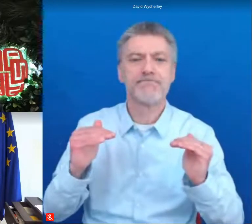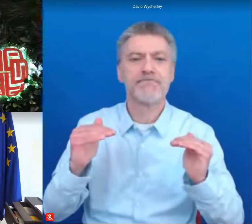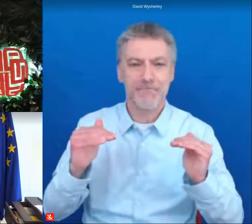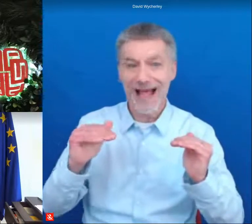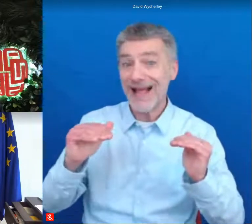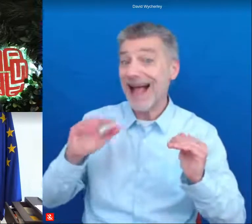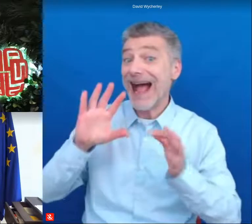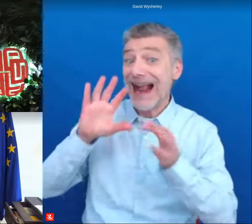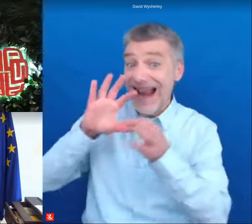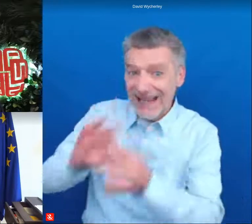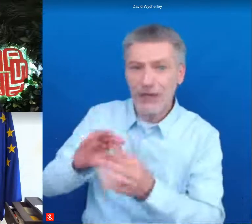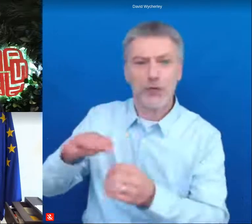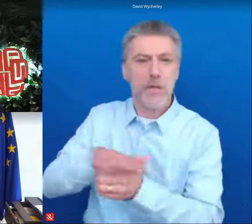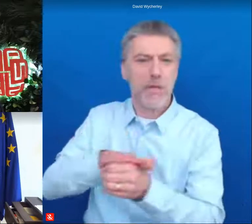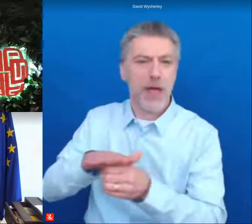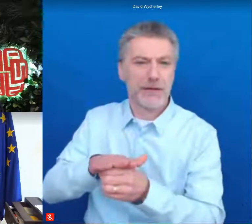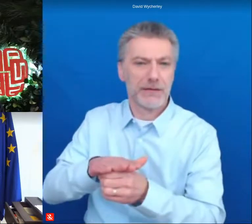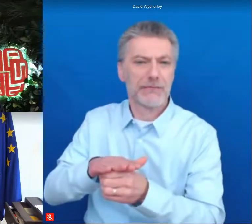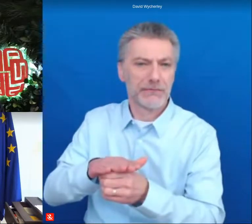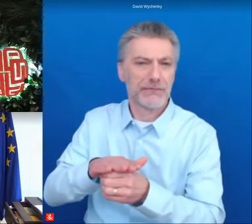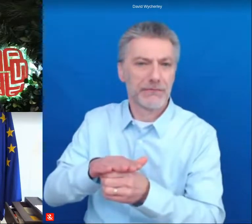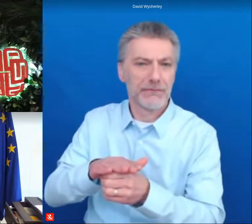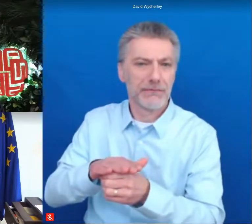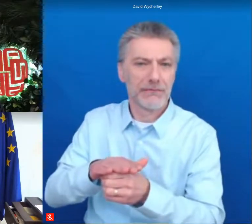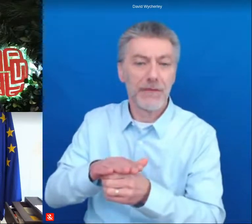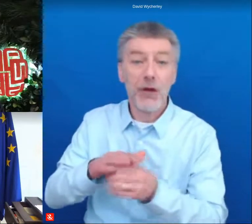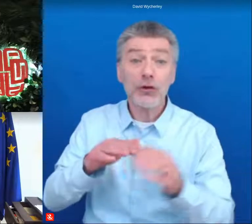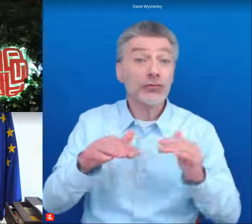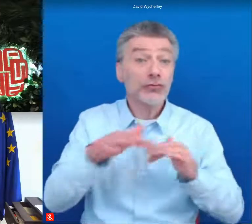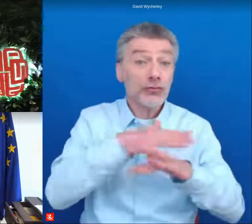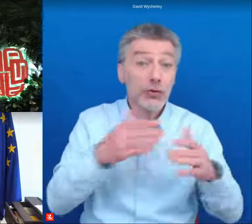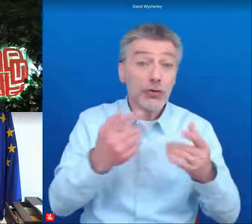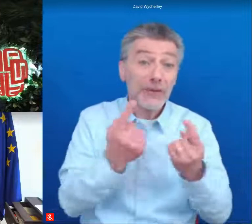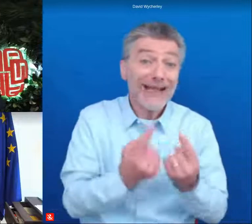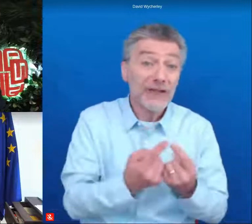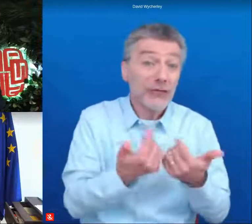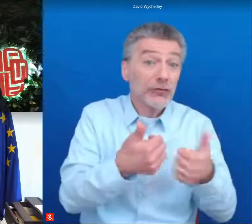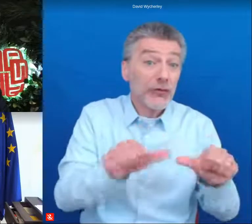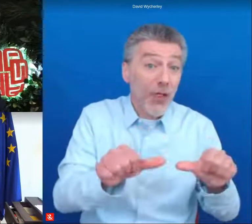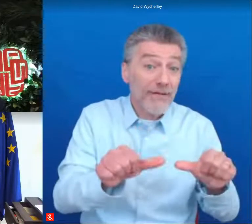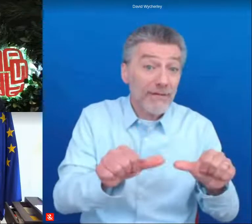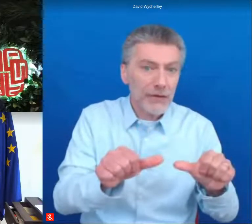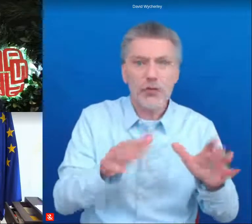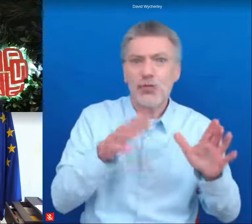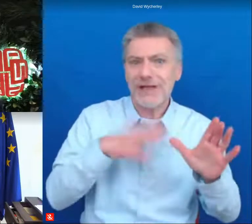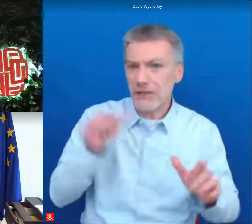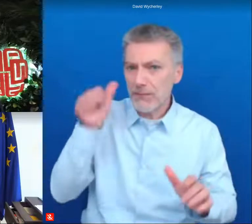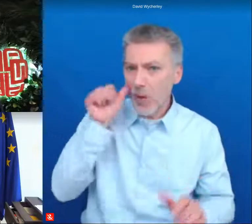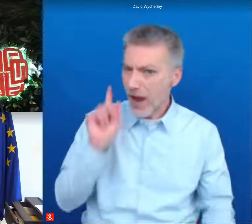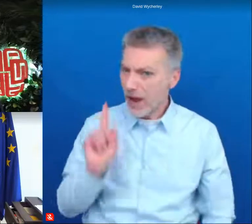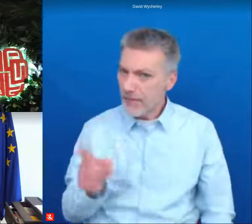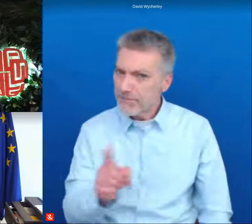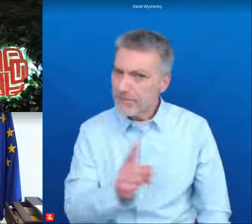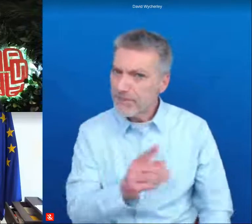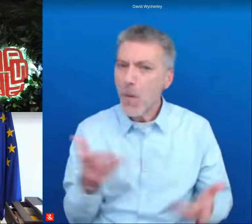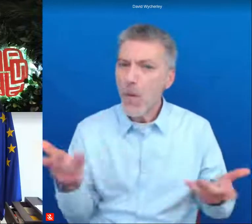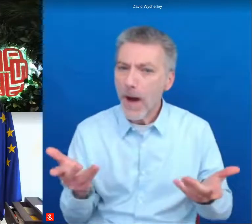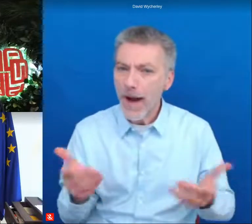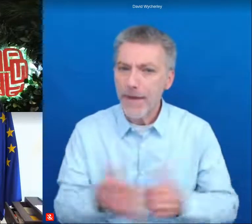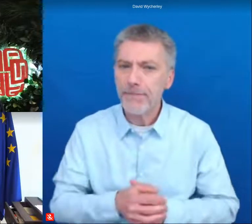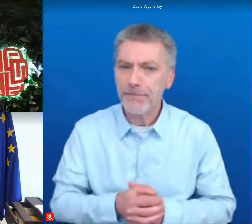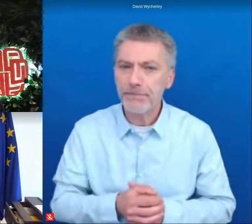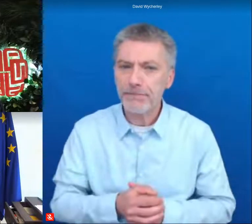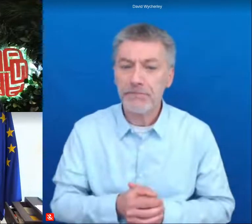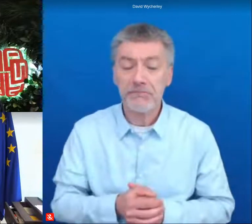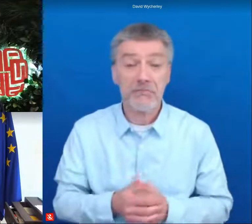component and that you cannot solve social issues without considering the places where they happen no matter